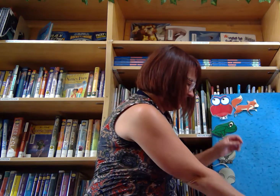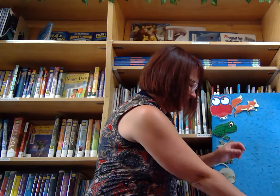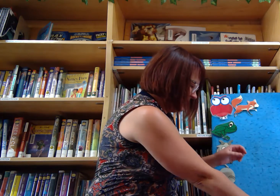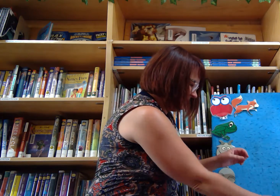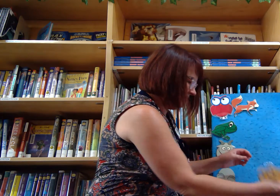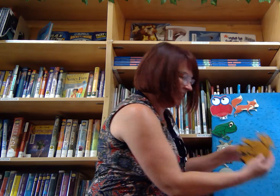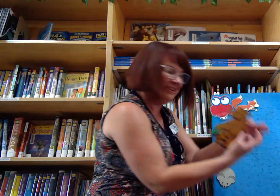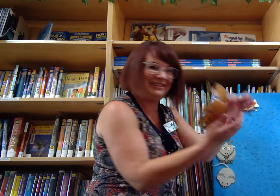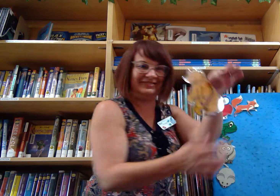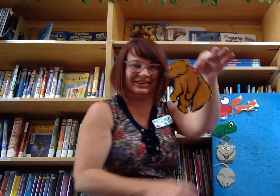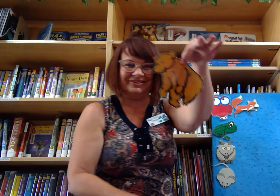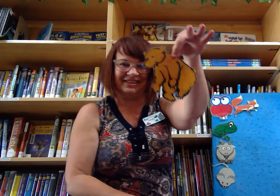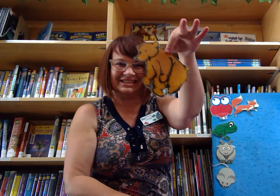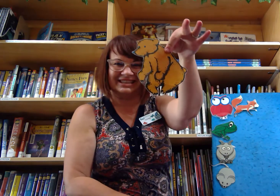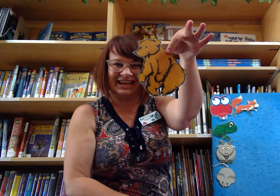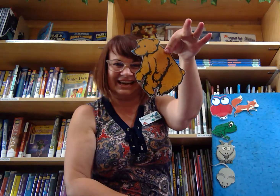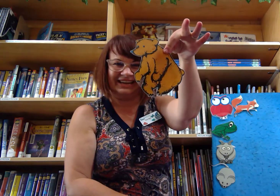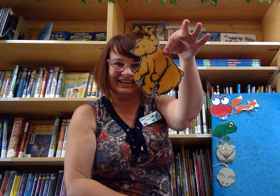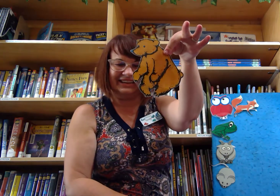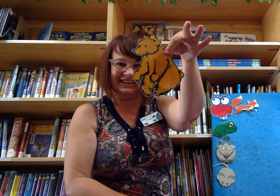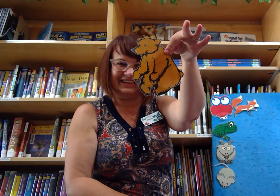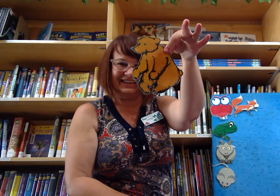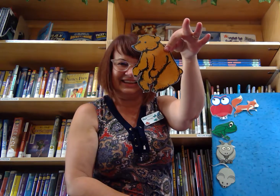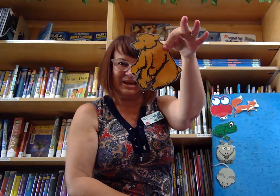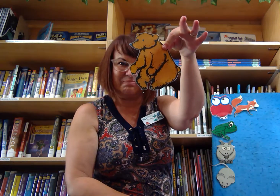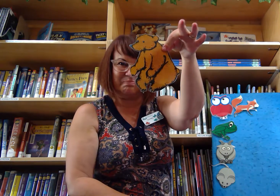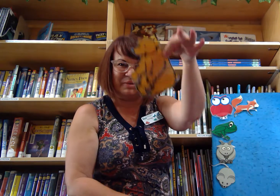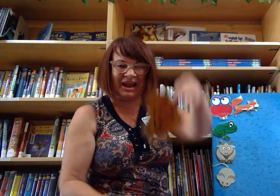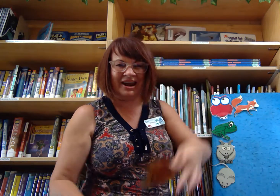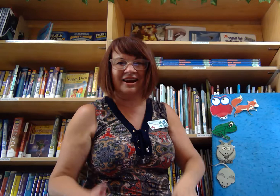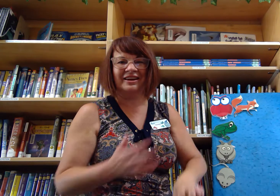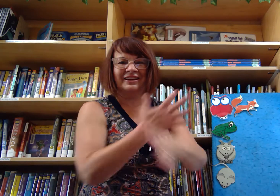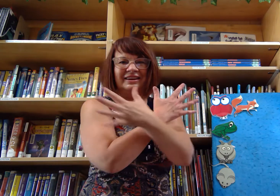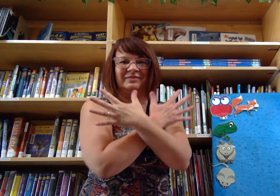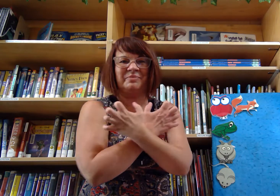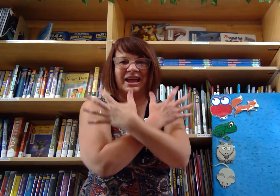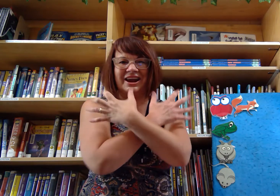Then we know this sign. A bear. Bear.